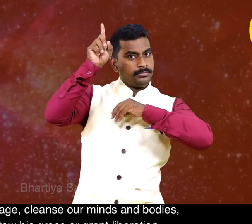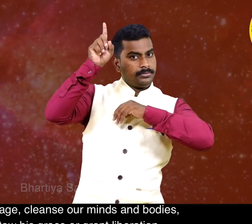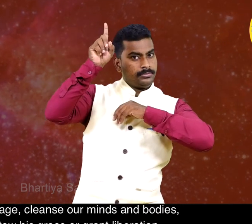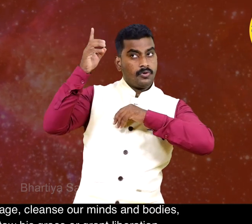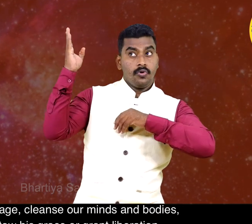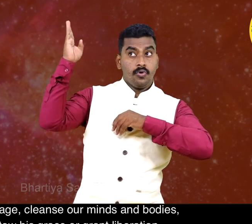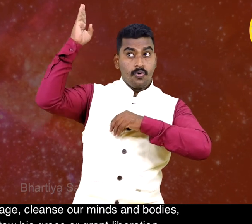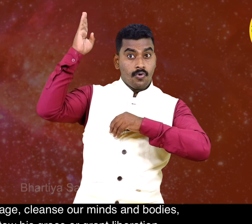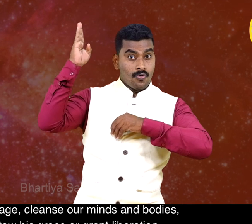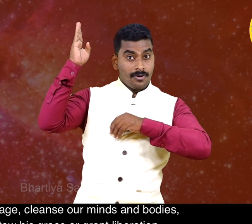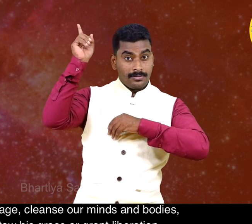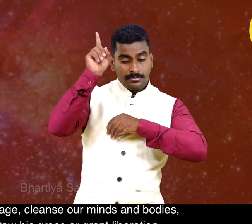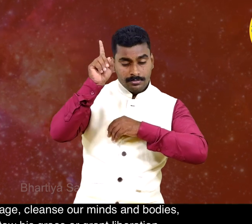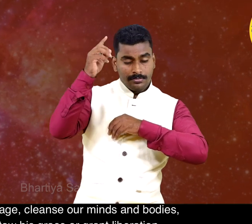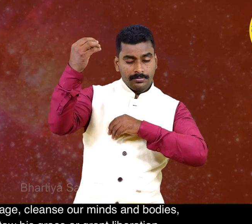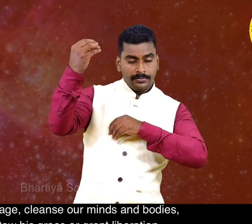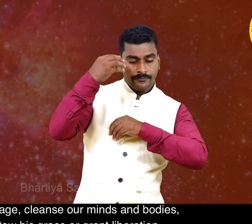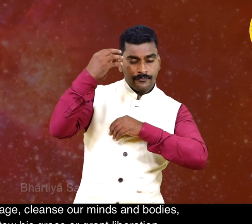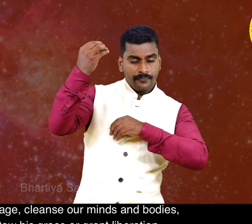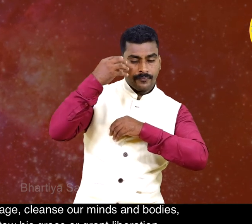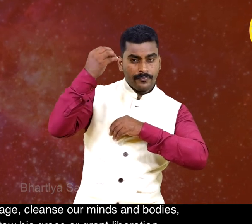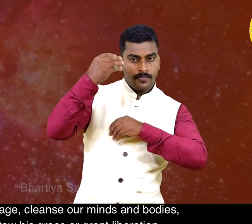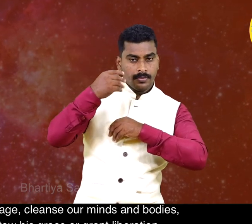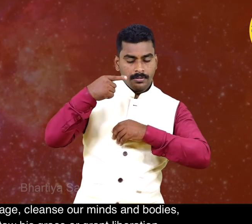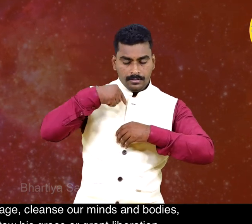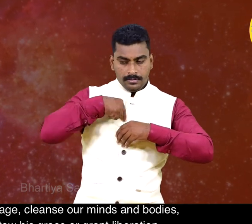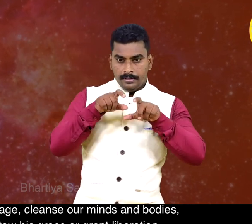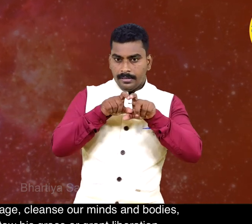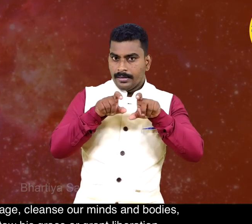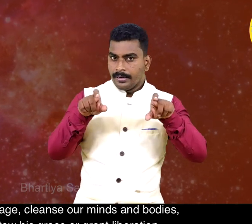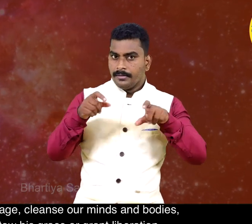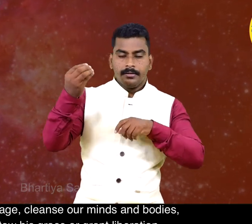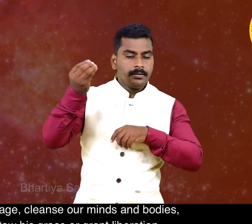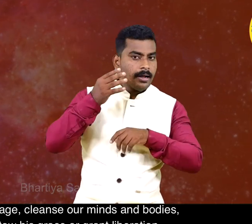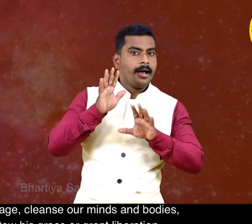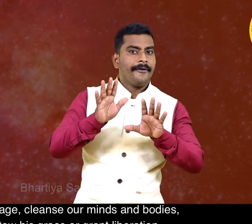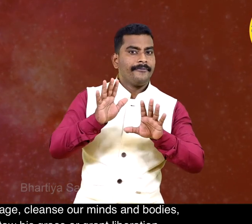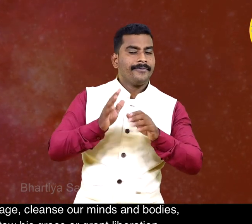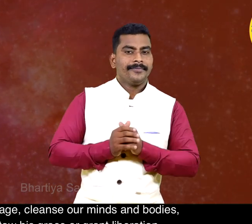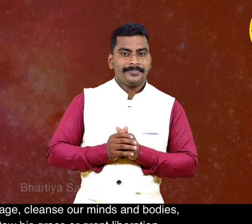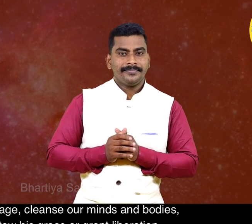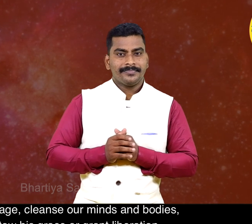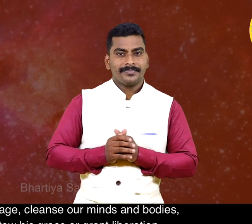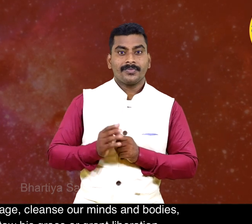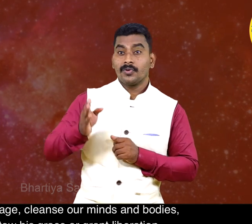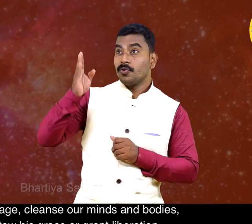message, cleanse our minds and bodies, bestow His grace or grant